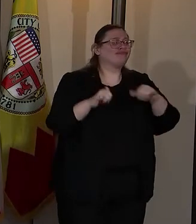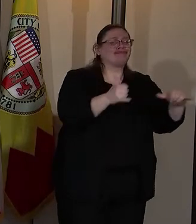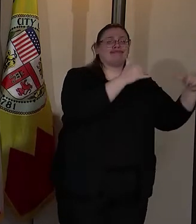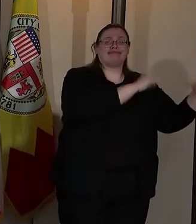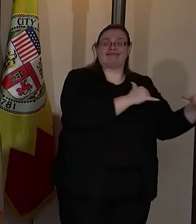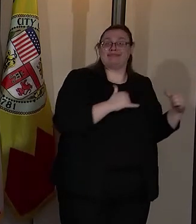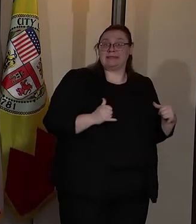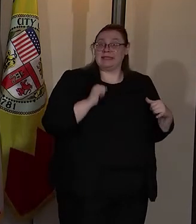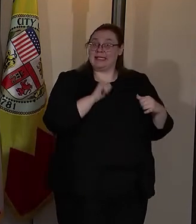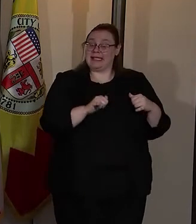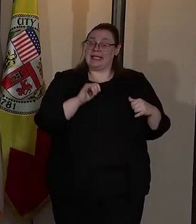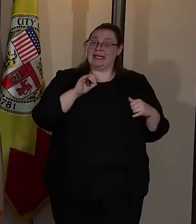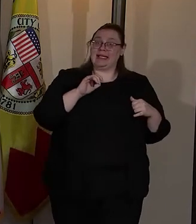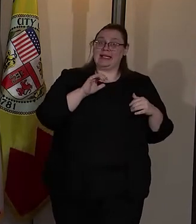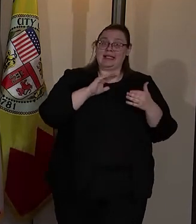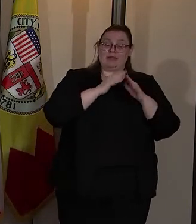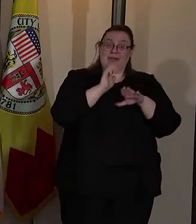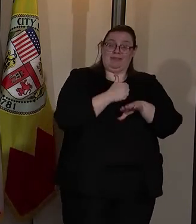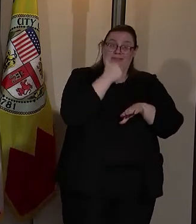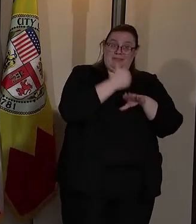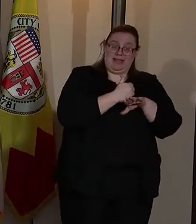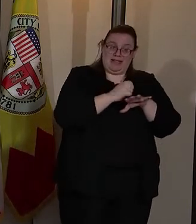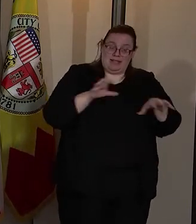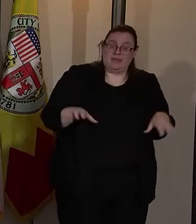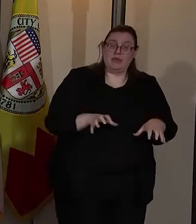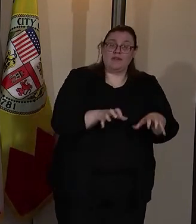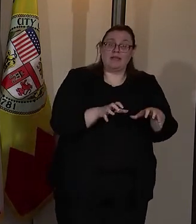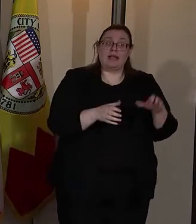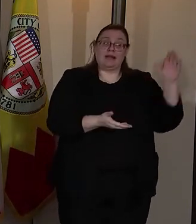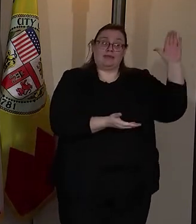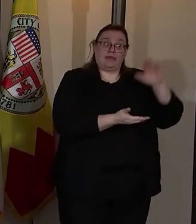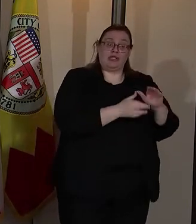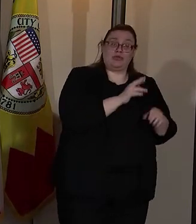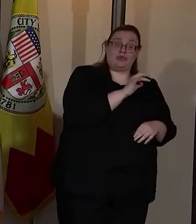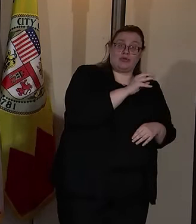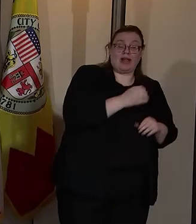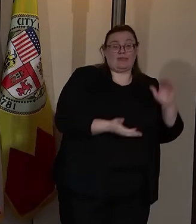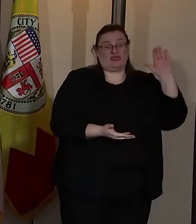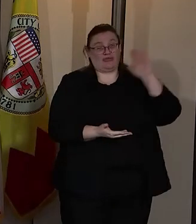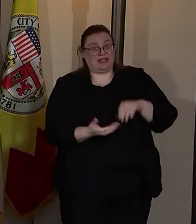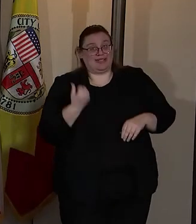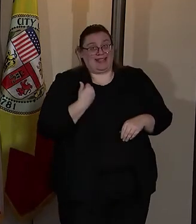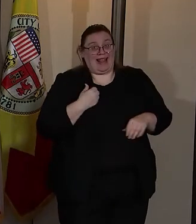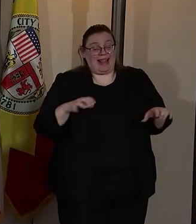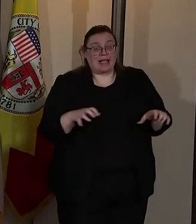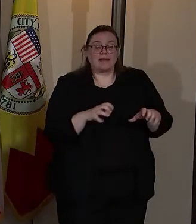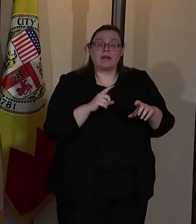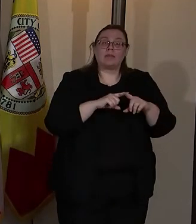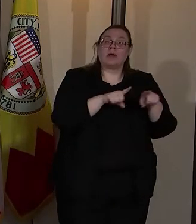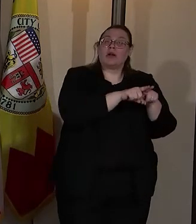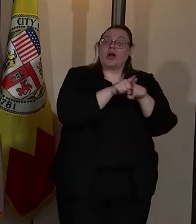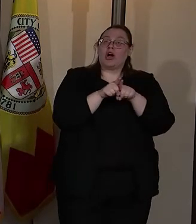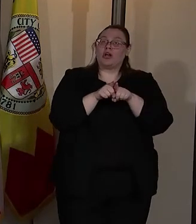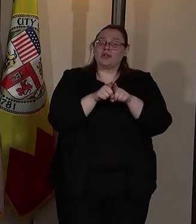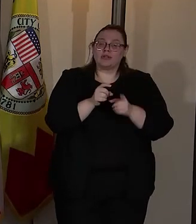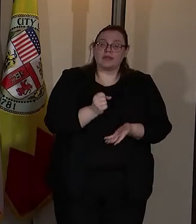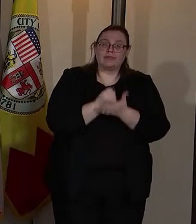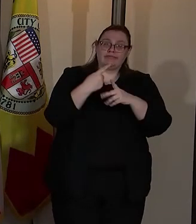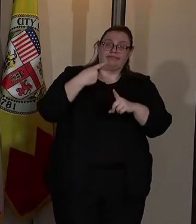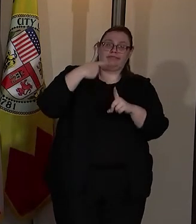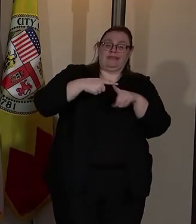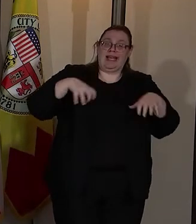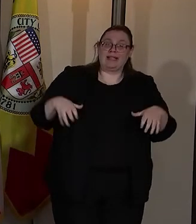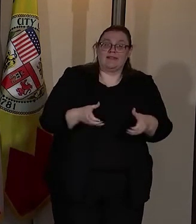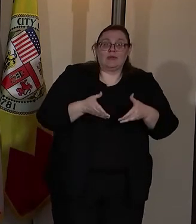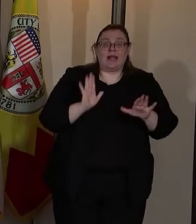This community-based policing has not only focused on reducing crime and gang activity, but it also carries out enriching activities that allow